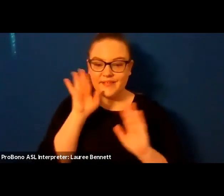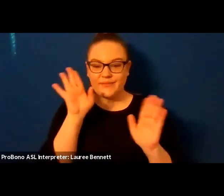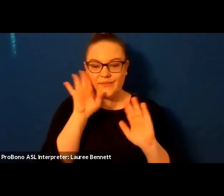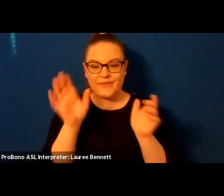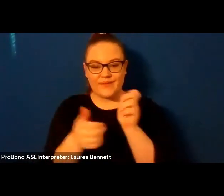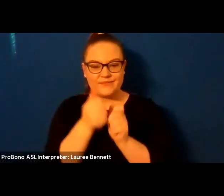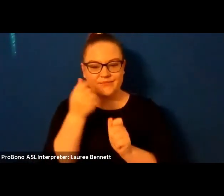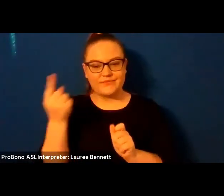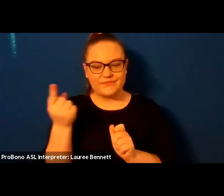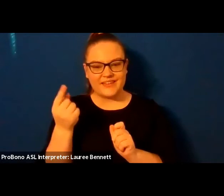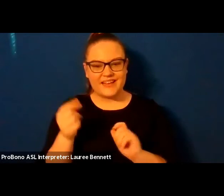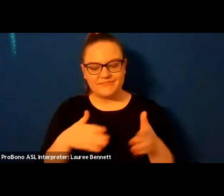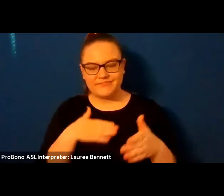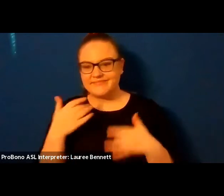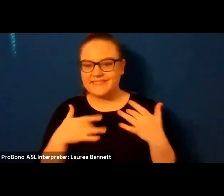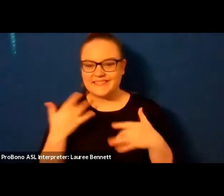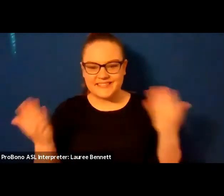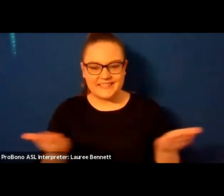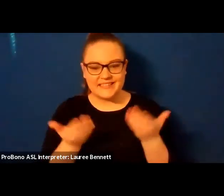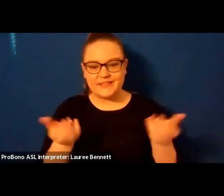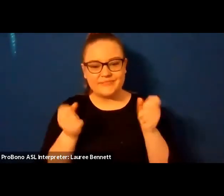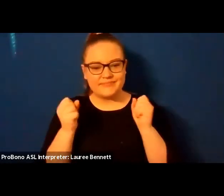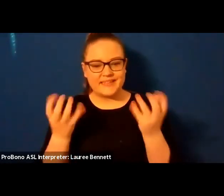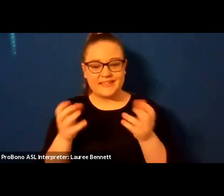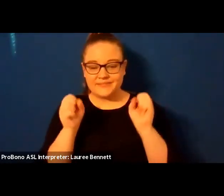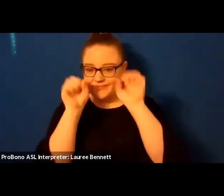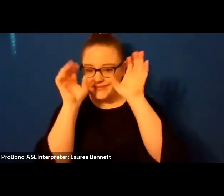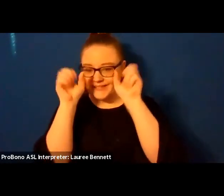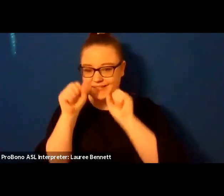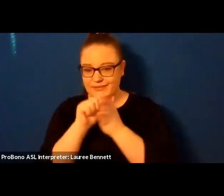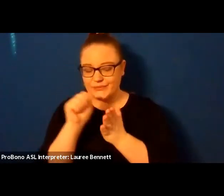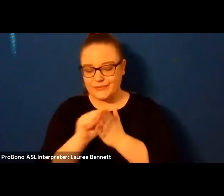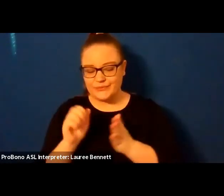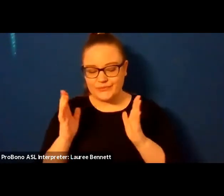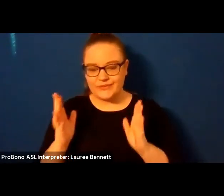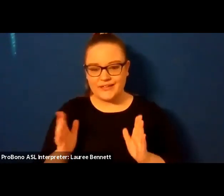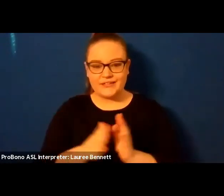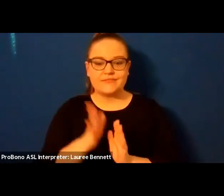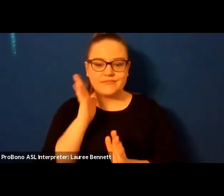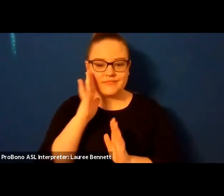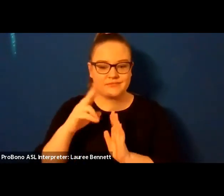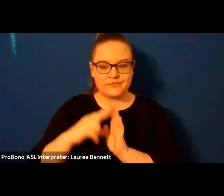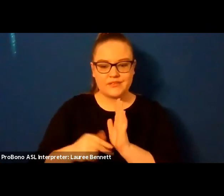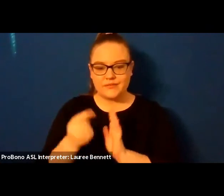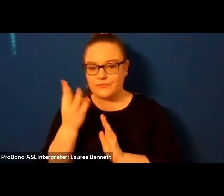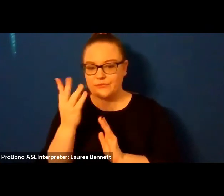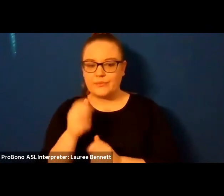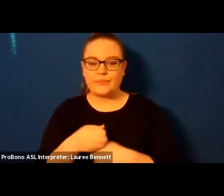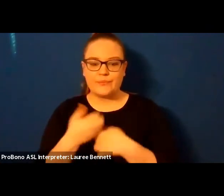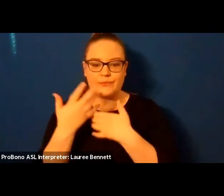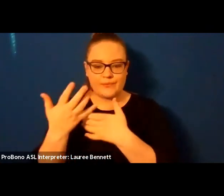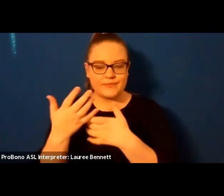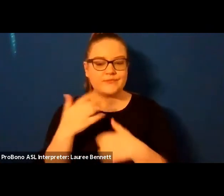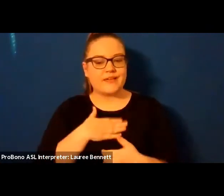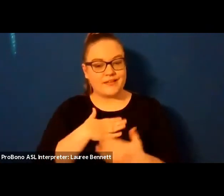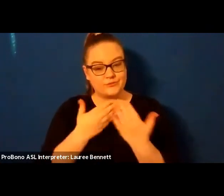with so many amazing writers um i'm gonna read a couple of poems from my new collection and the first